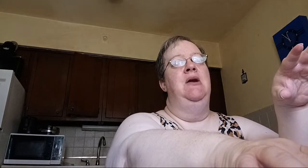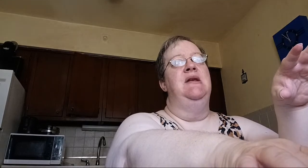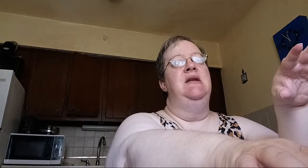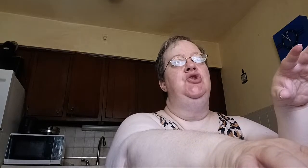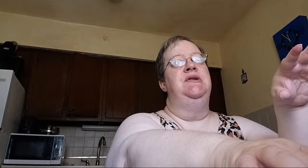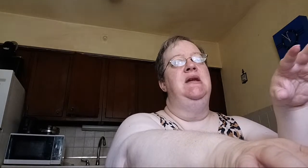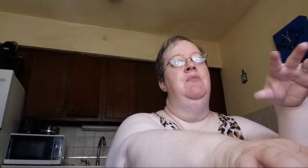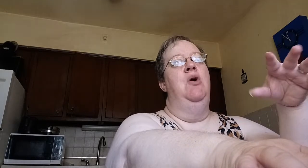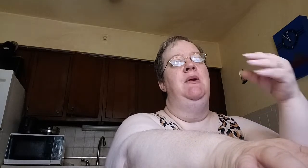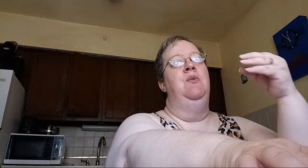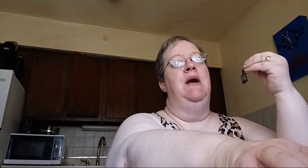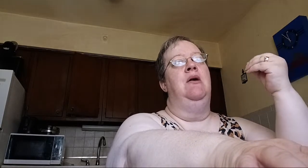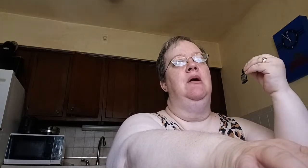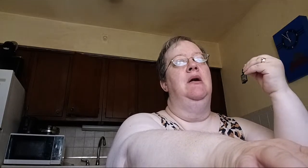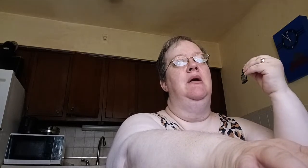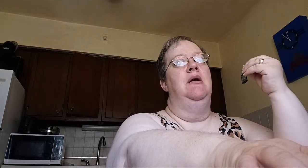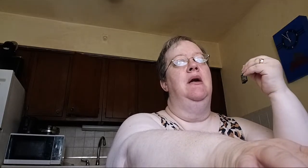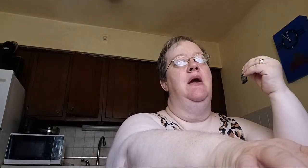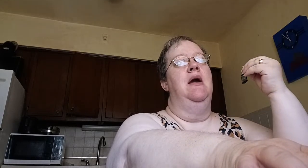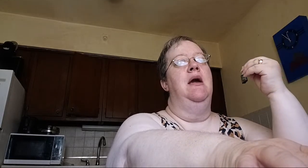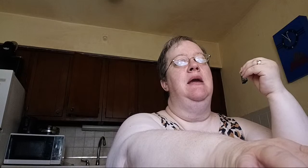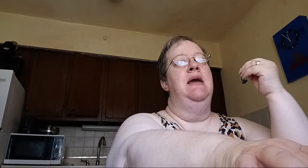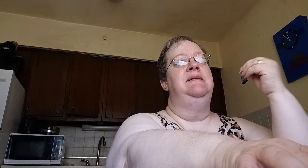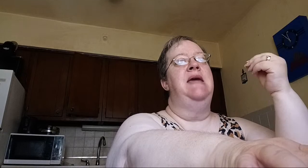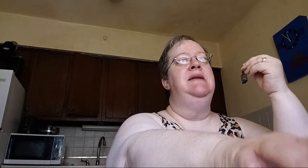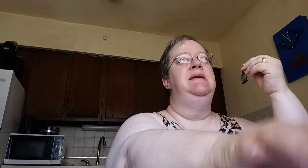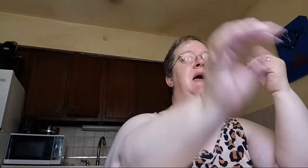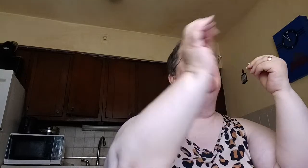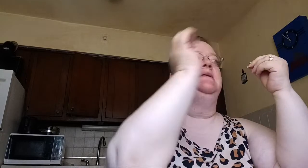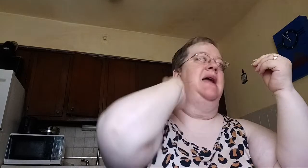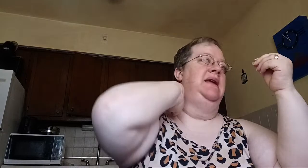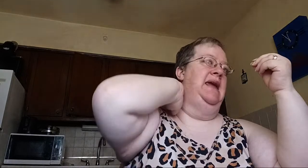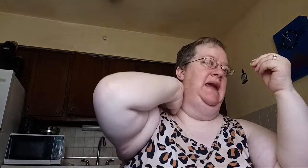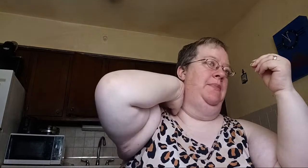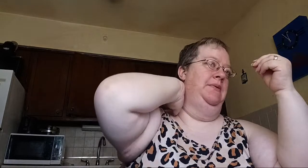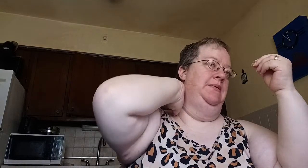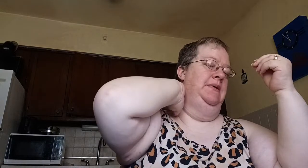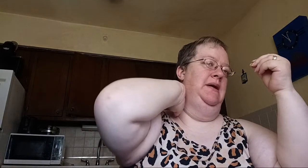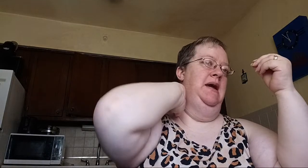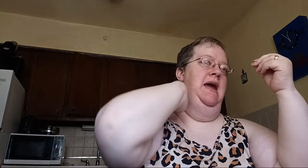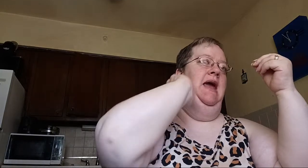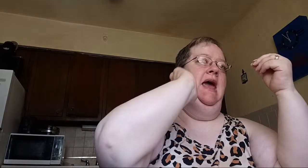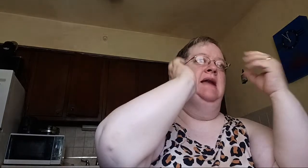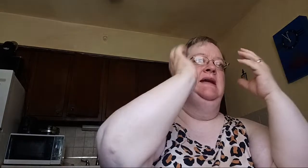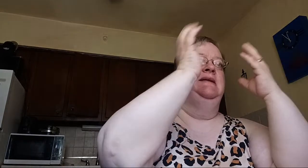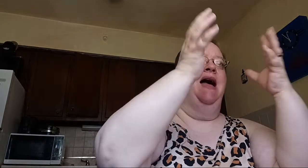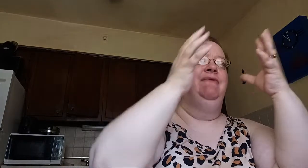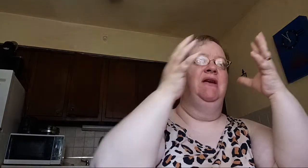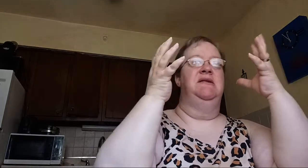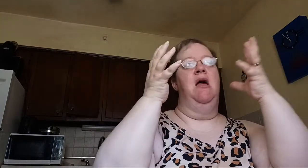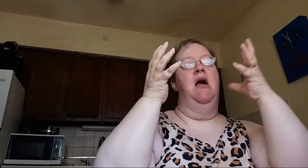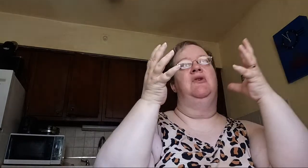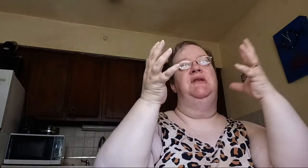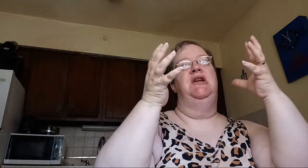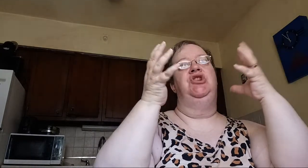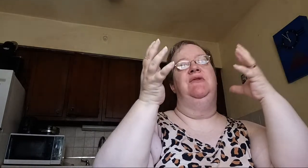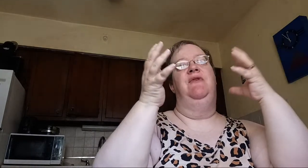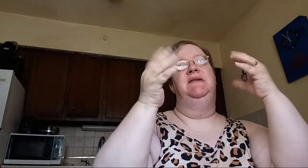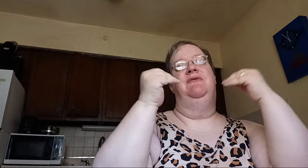an interesting moment where his tent is outside the camp, and he's having this conversation face-to-face